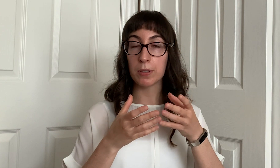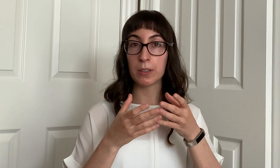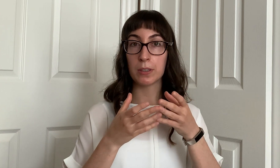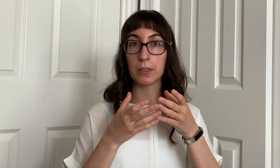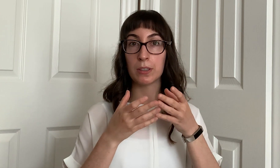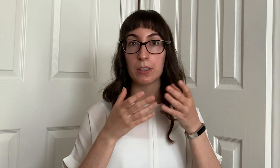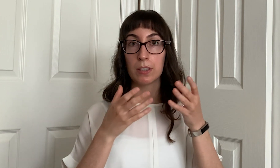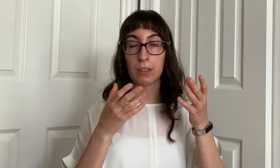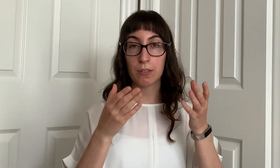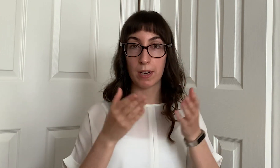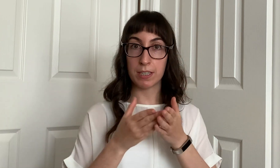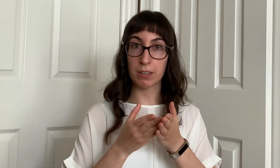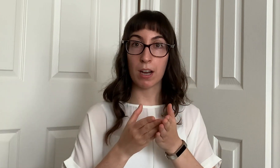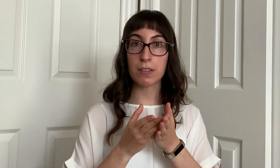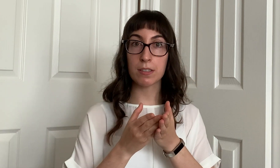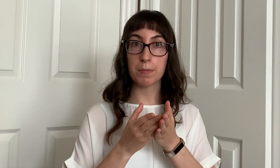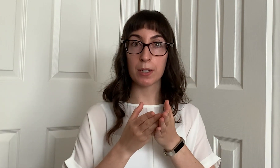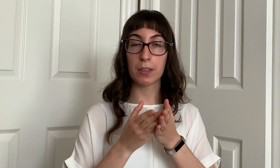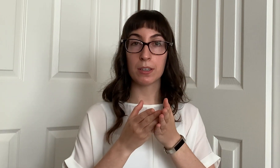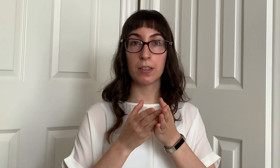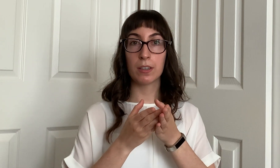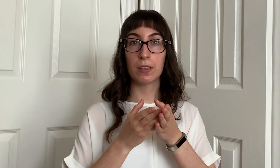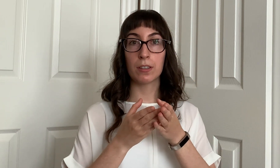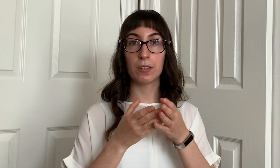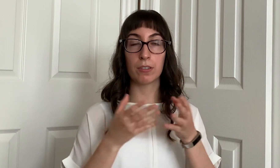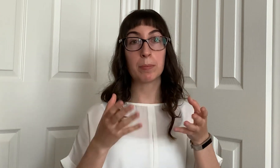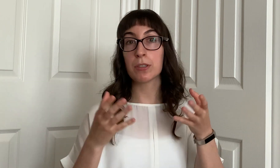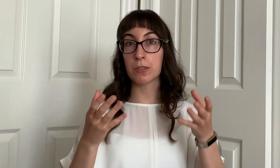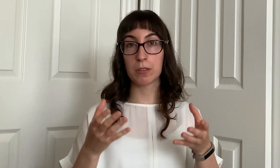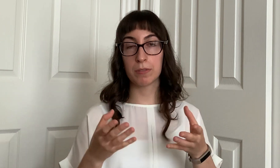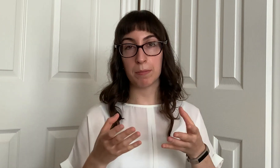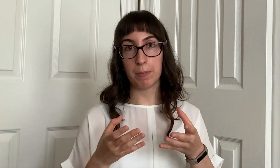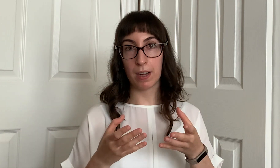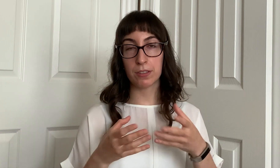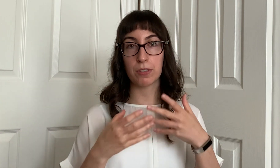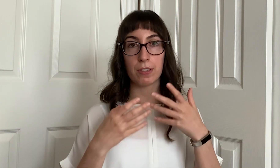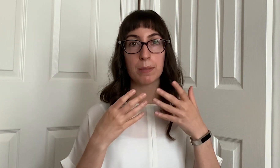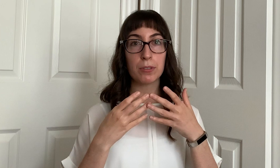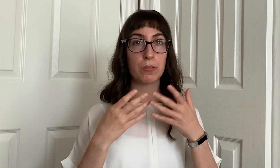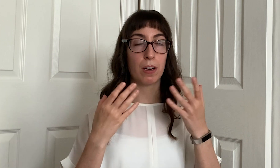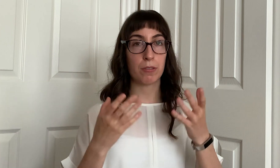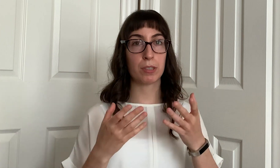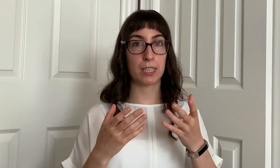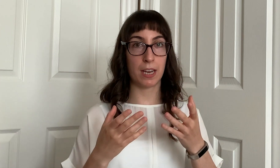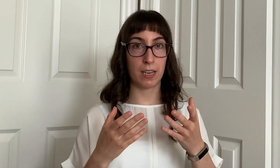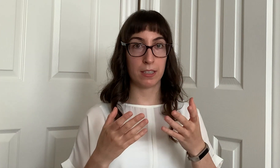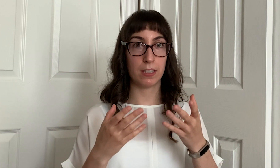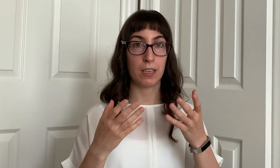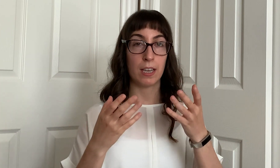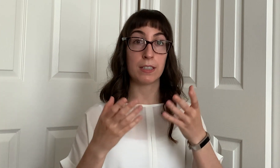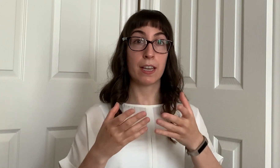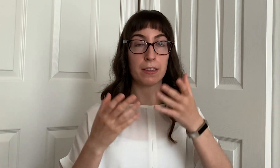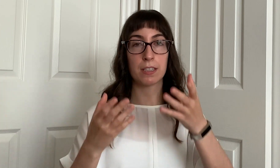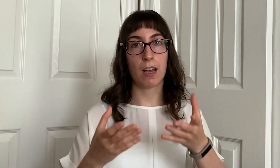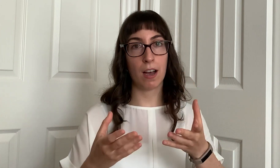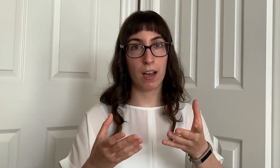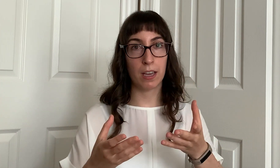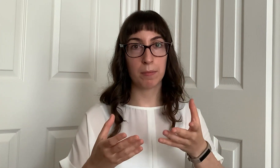your ideal customer you're able to serve them best you're able to understand and take the time